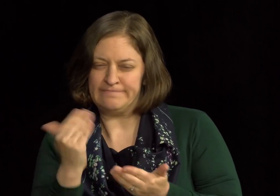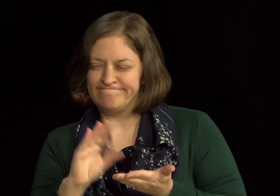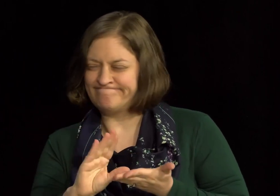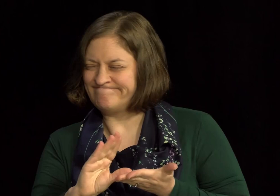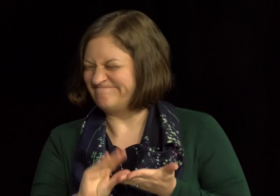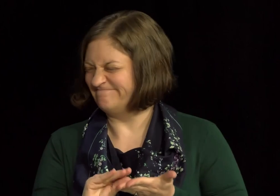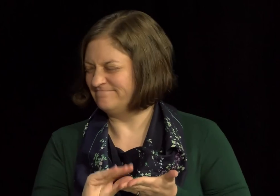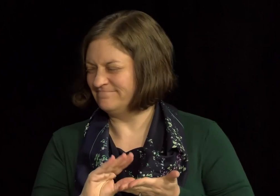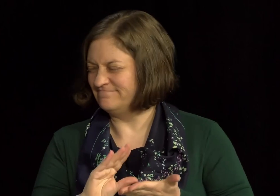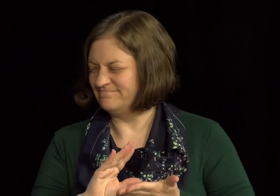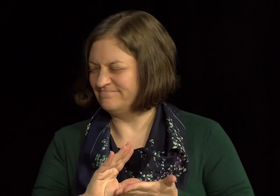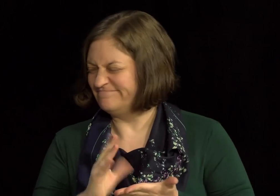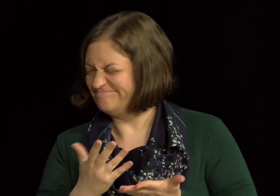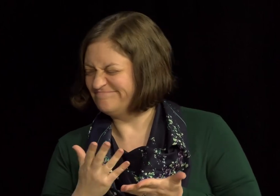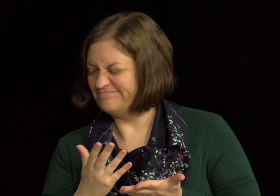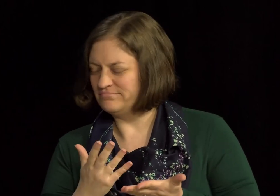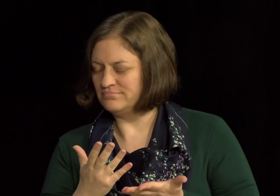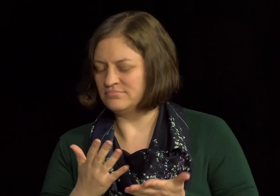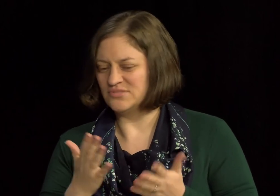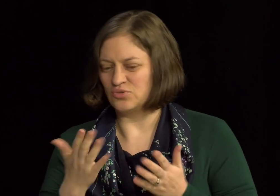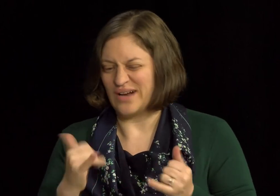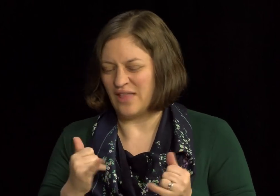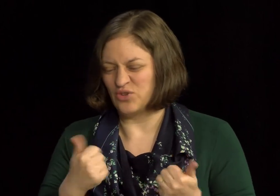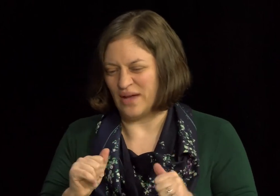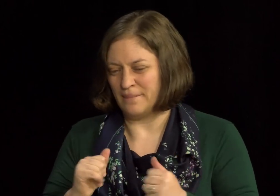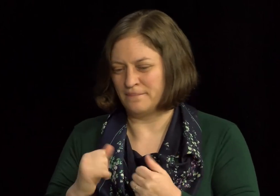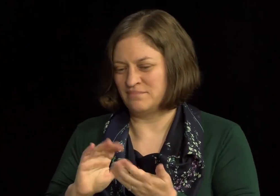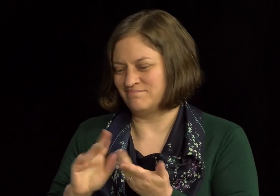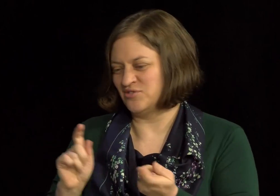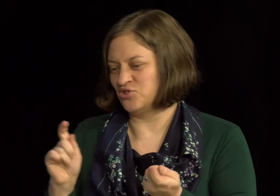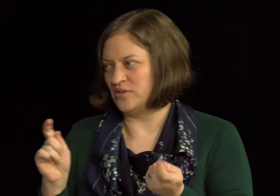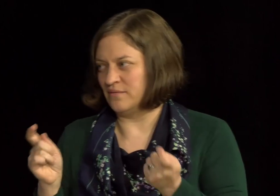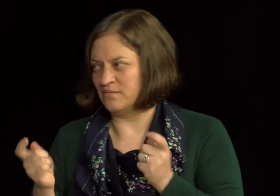it's kind of a demeaning term or can be- Demeaning, how so?